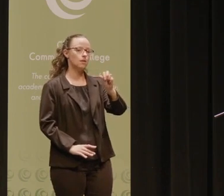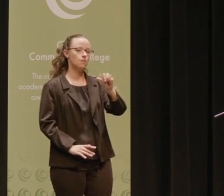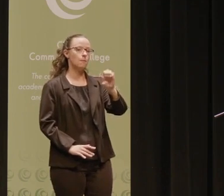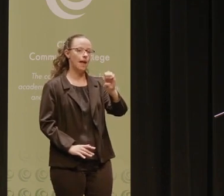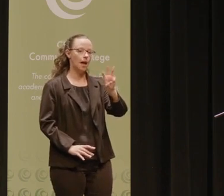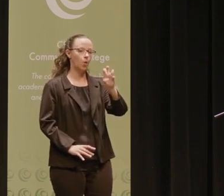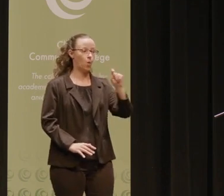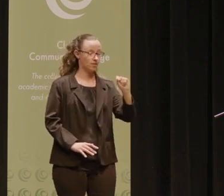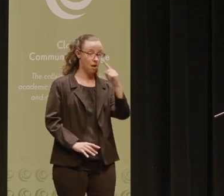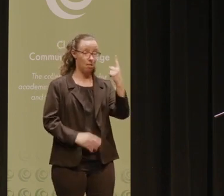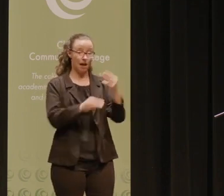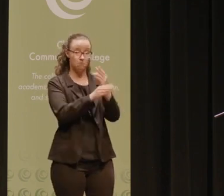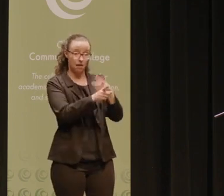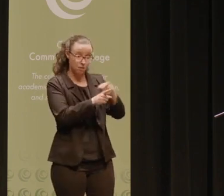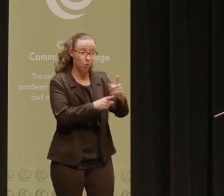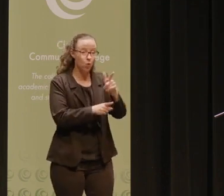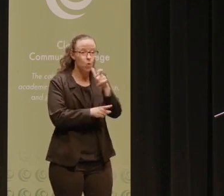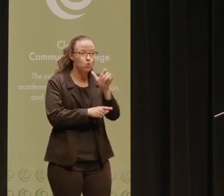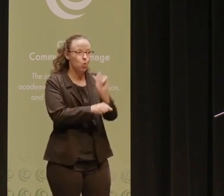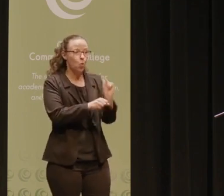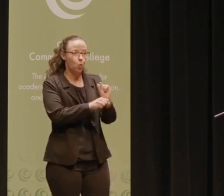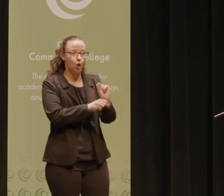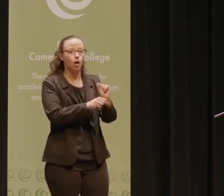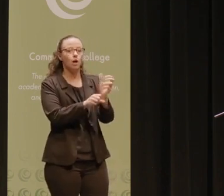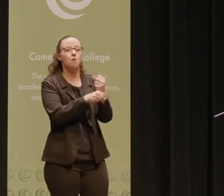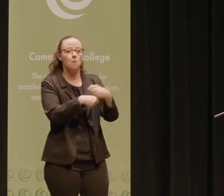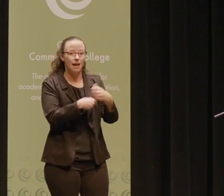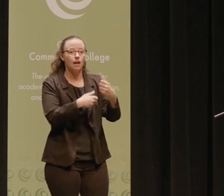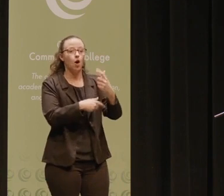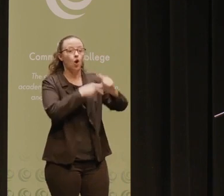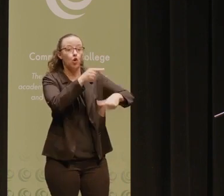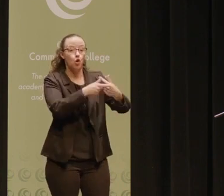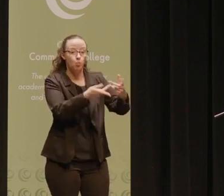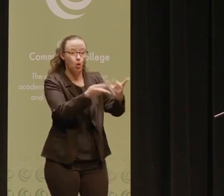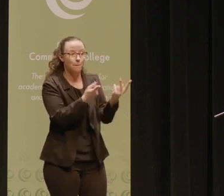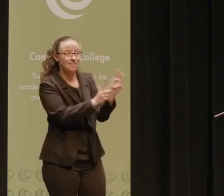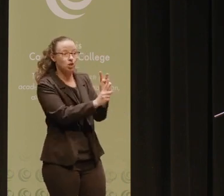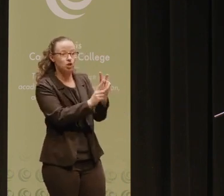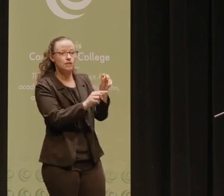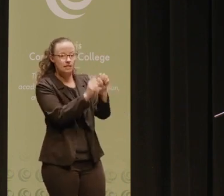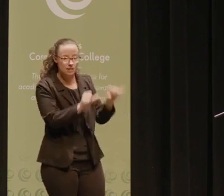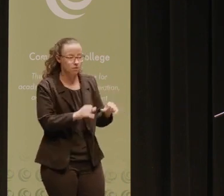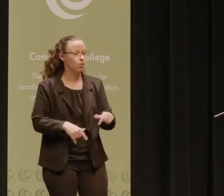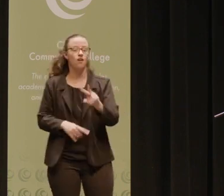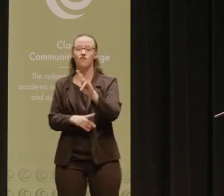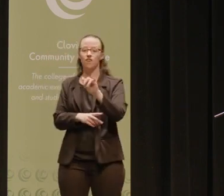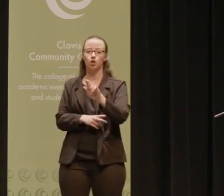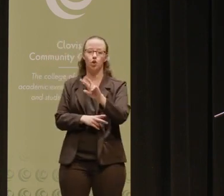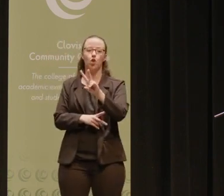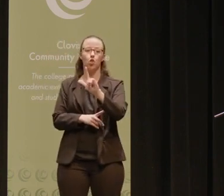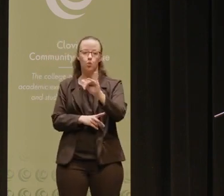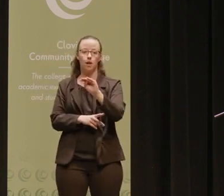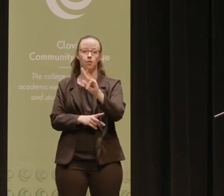mathematician whose work has contributed to the development of global positioning systems. Or Victor Newman-Lauda, who was a